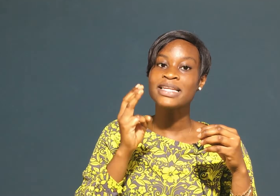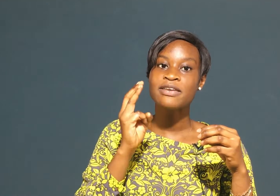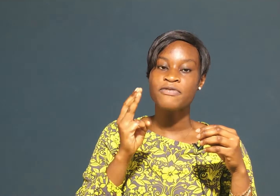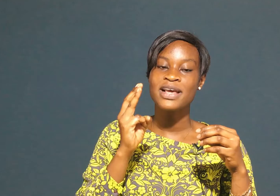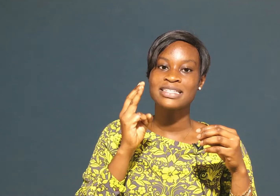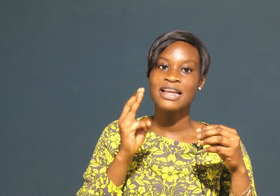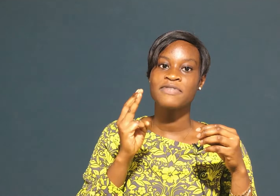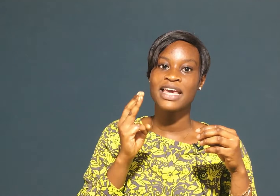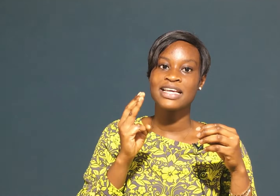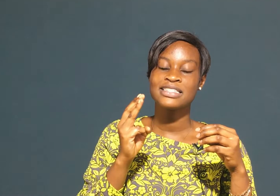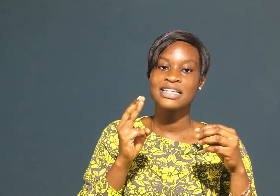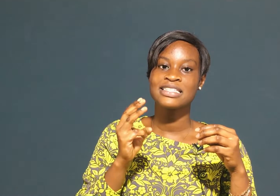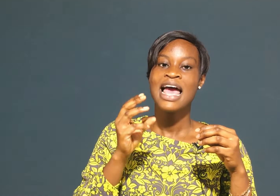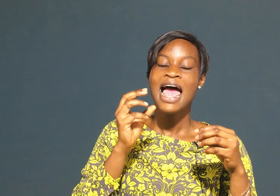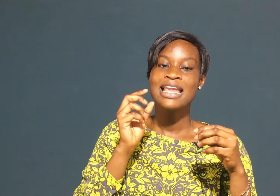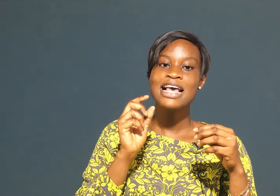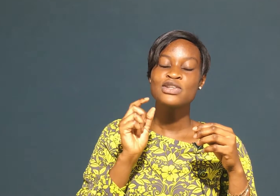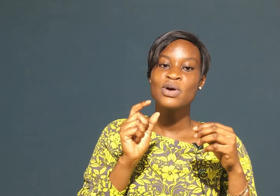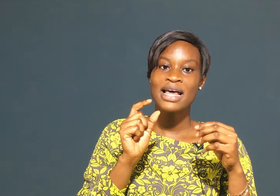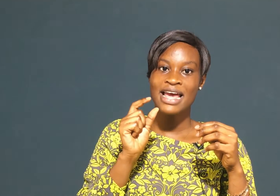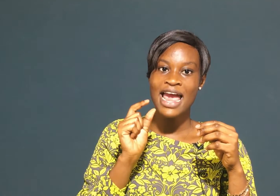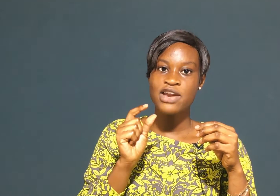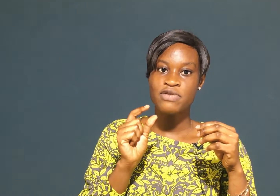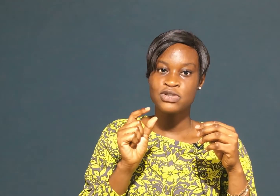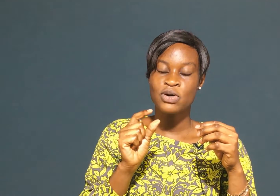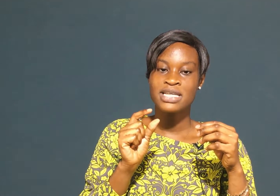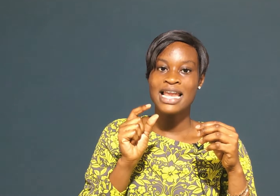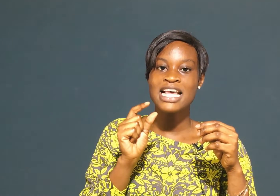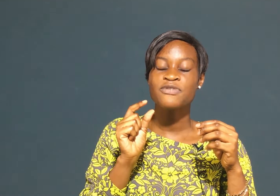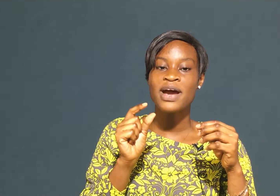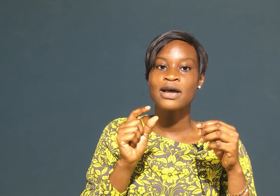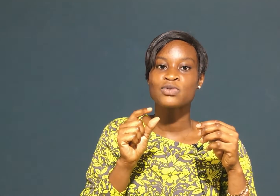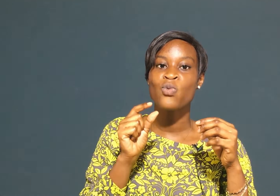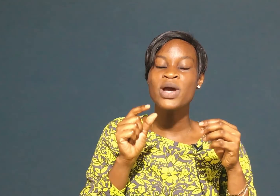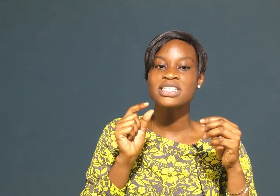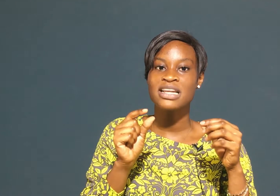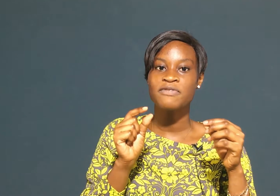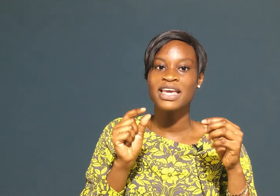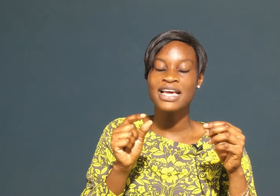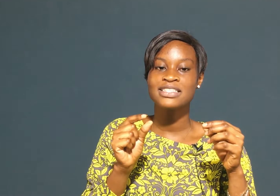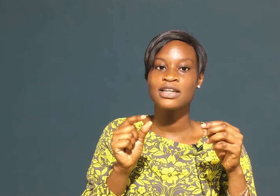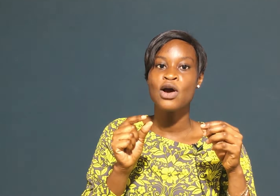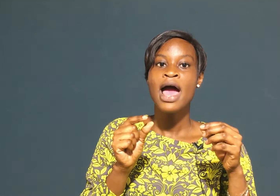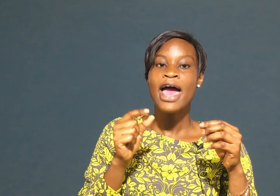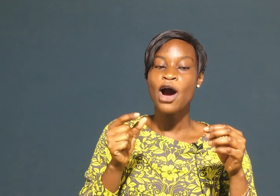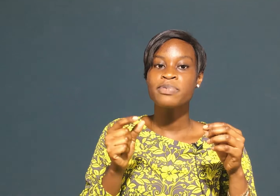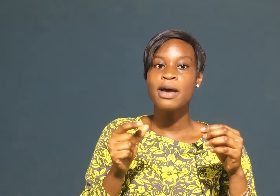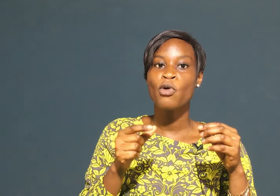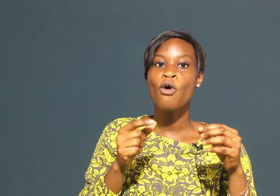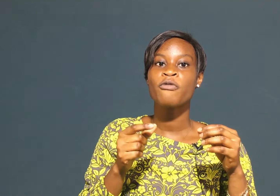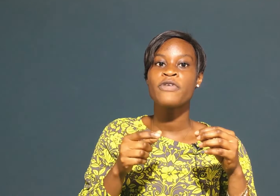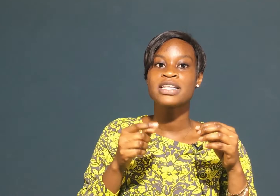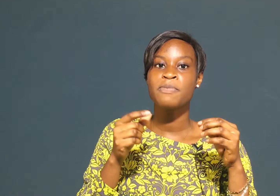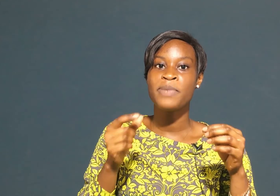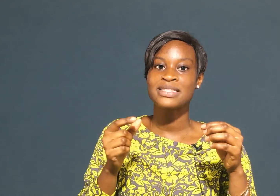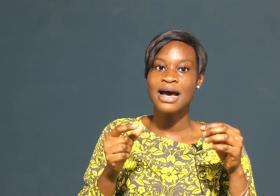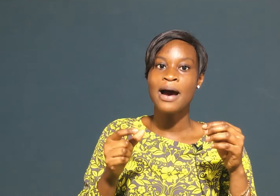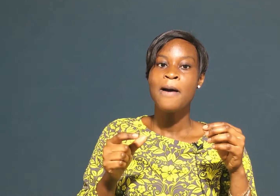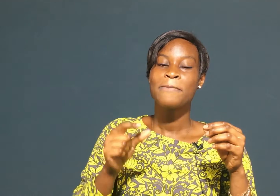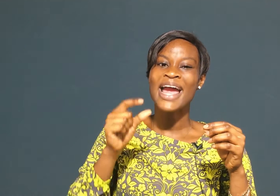different navigations and let's look at the end results and let's find out which navigation helped them convert better by